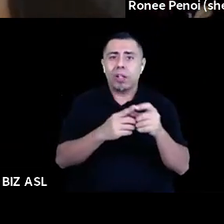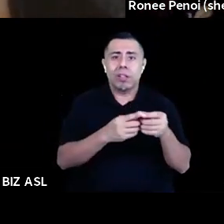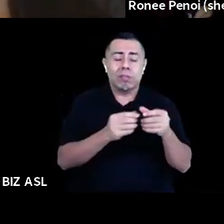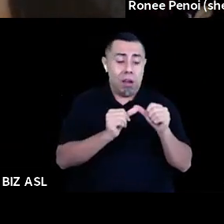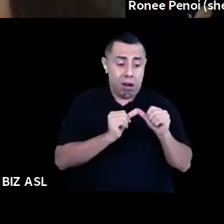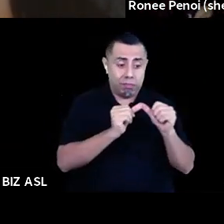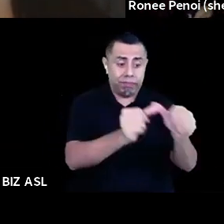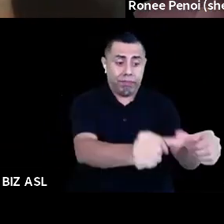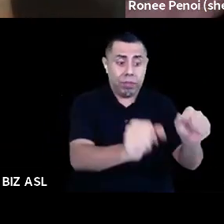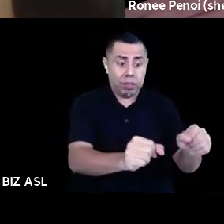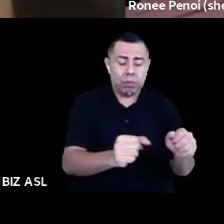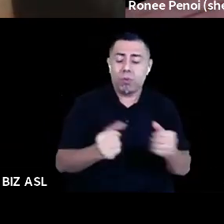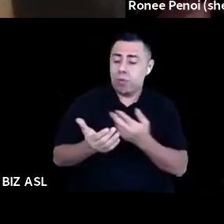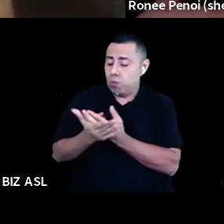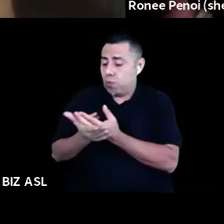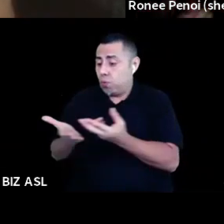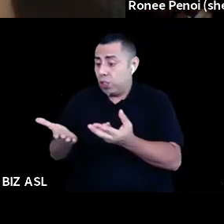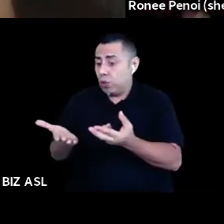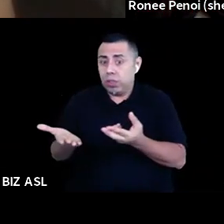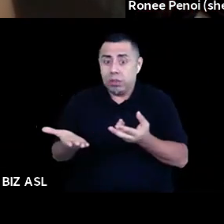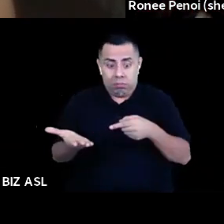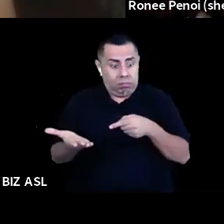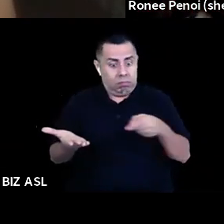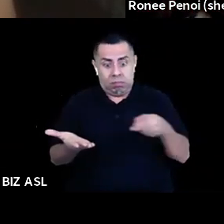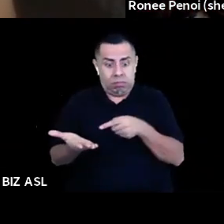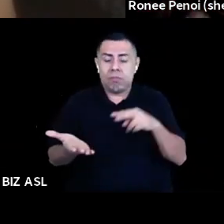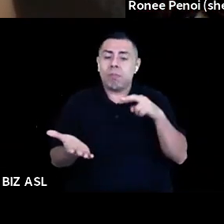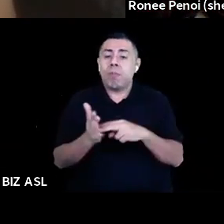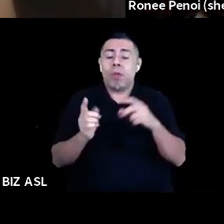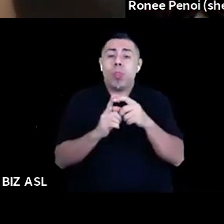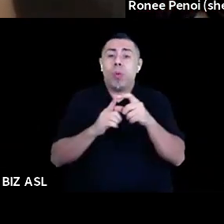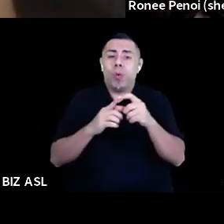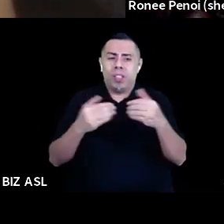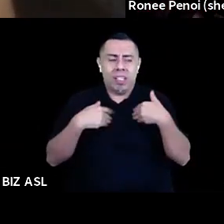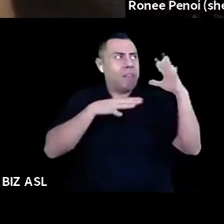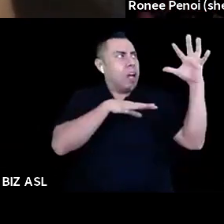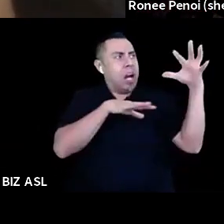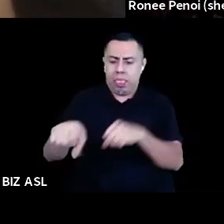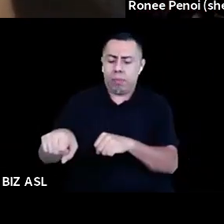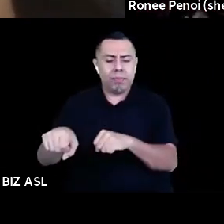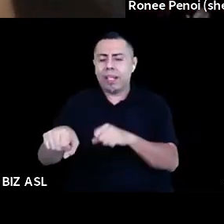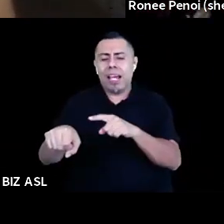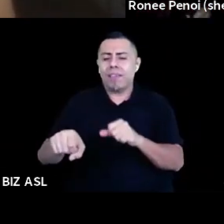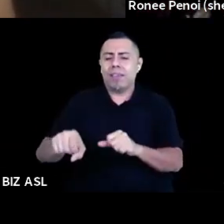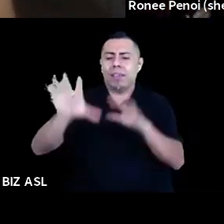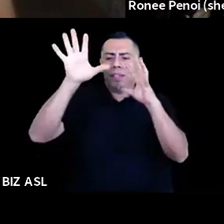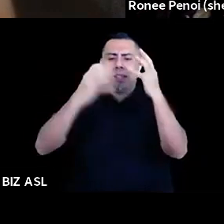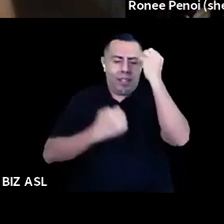we have to actually decolonize those words to actually get at, okay, so what is it, what does it actually mean, um, to build